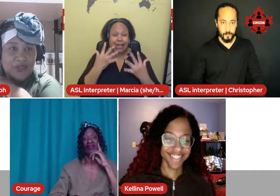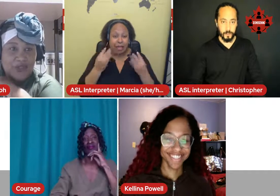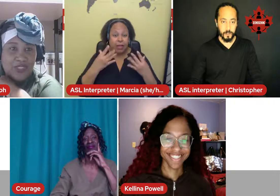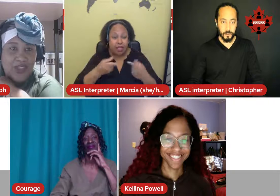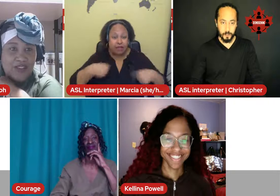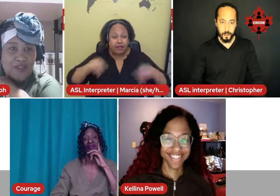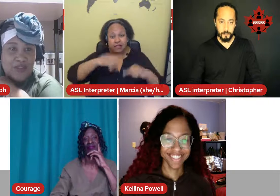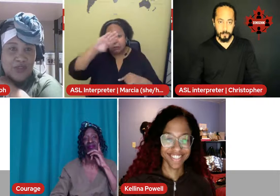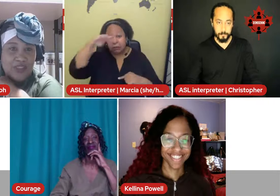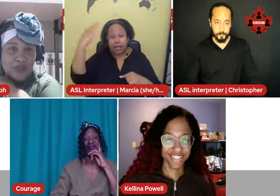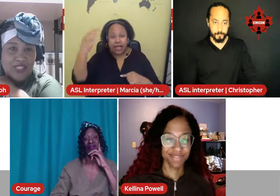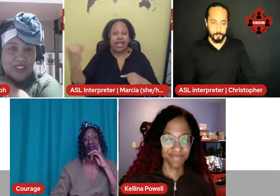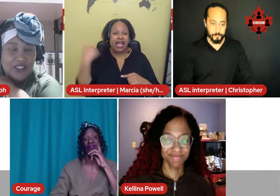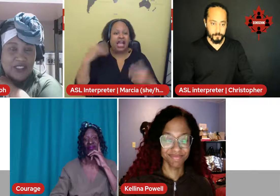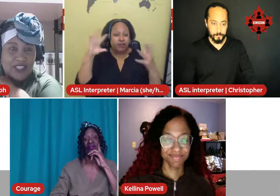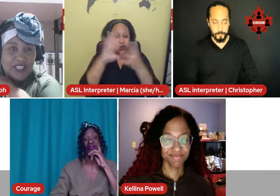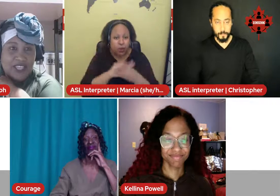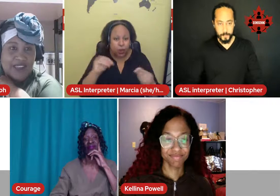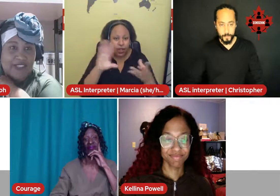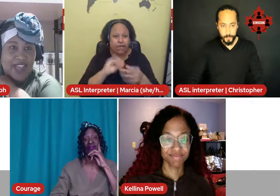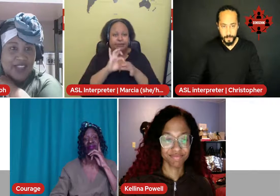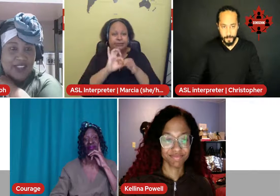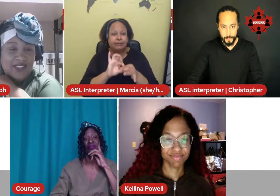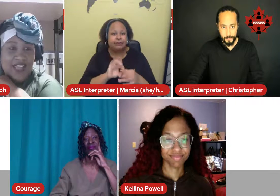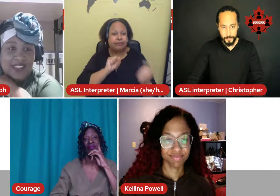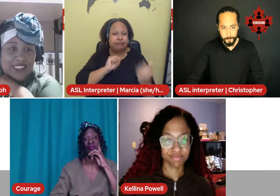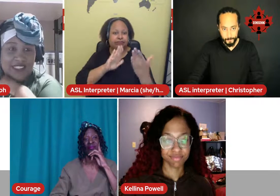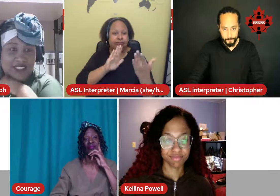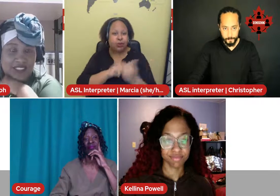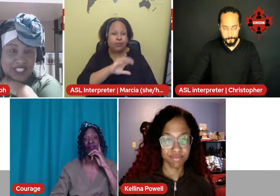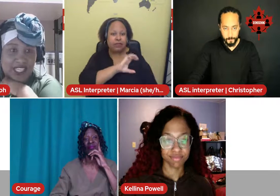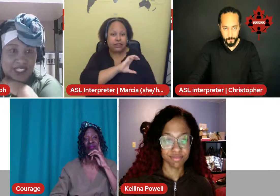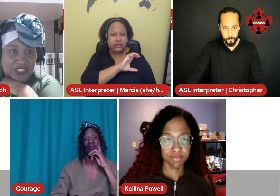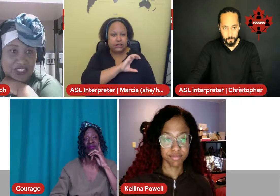with law enforcement. And that, that needs to change.